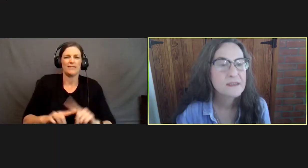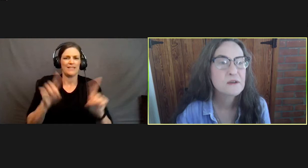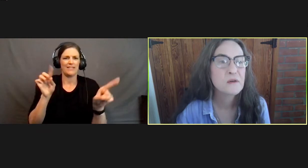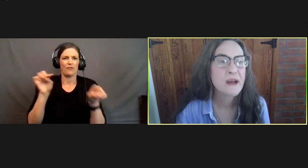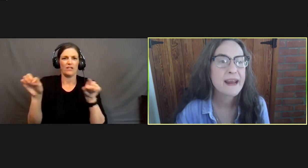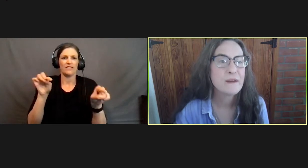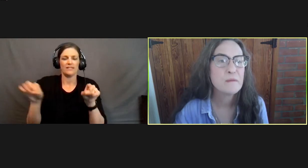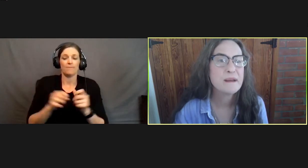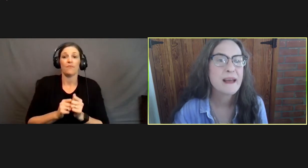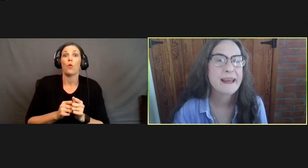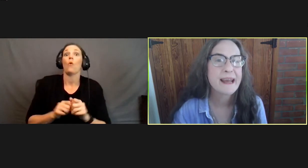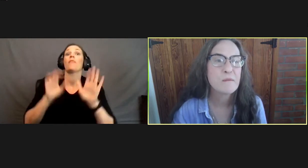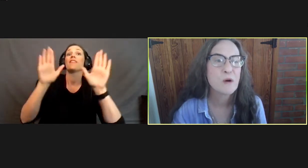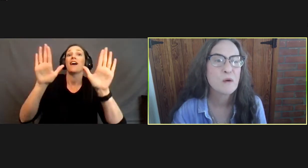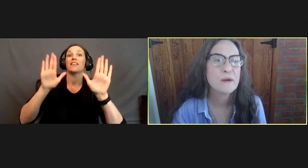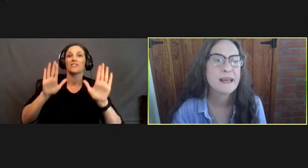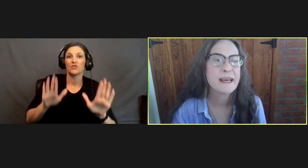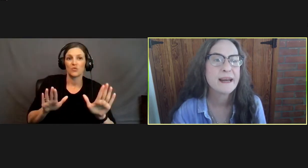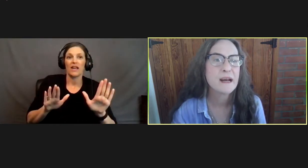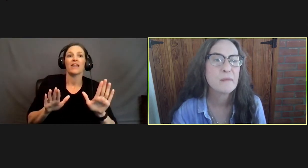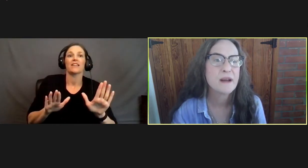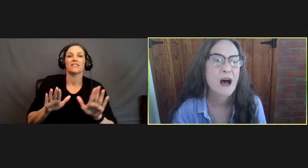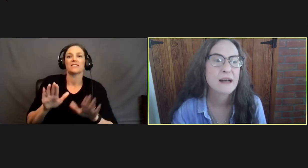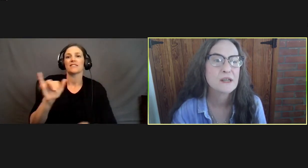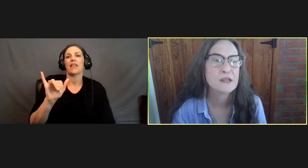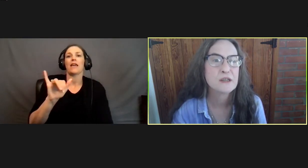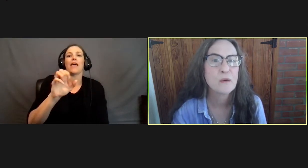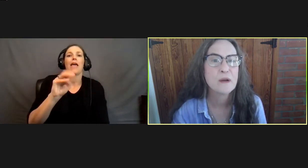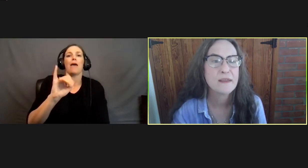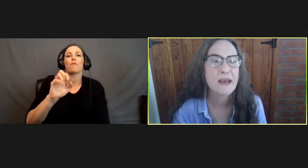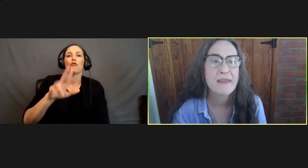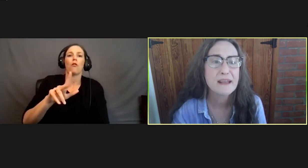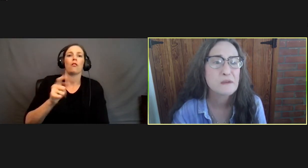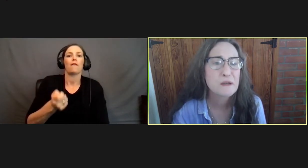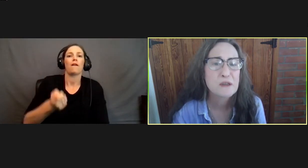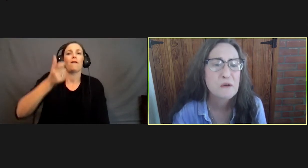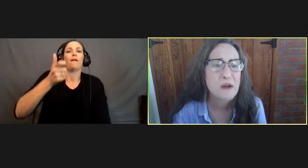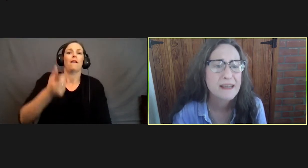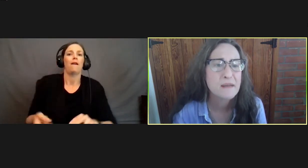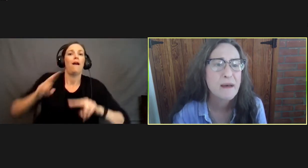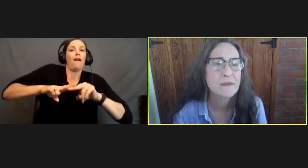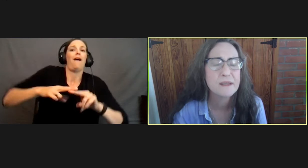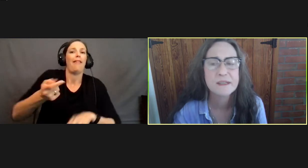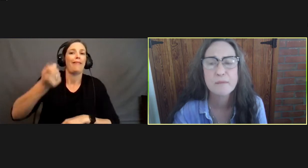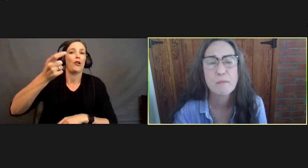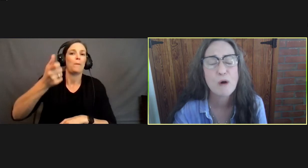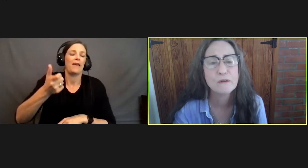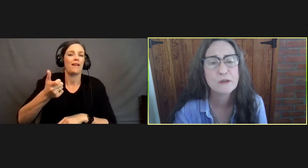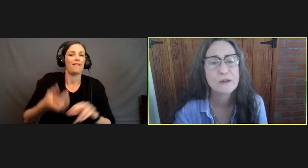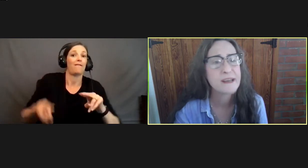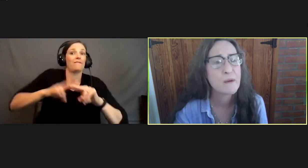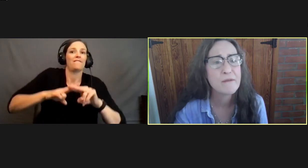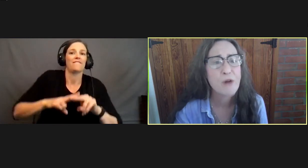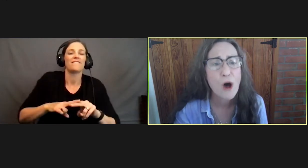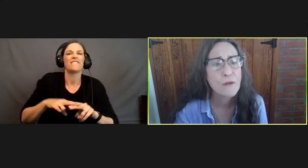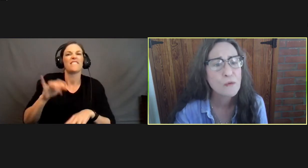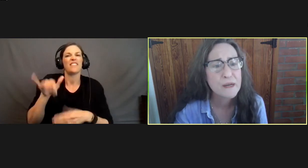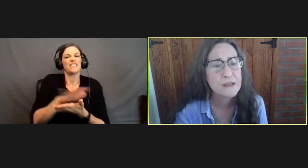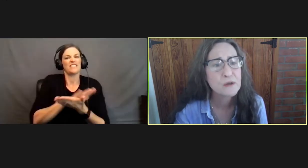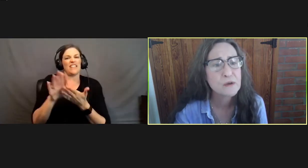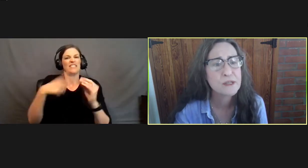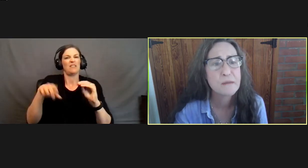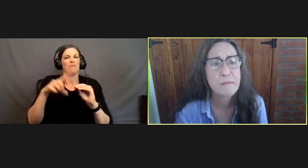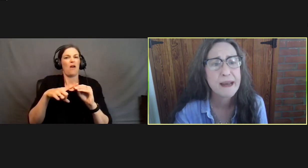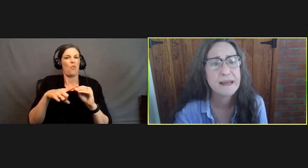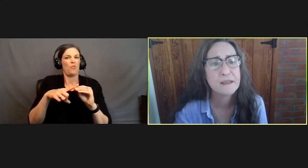That's great. It would be like Emeril. We would kick it up a notch. And so that's what's so nice about this proposal is that we have all the